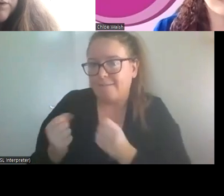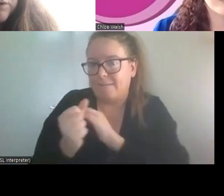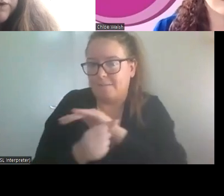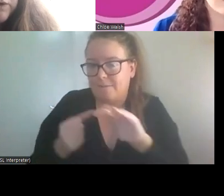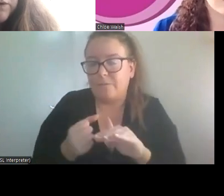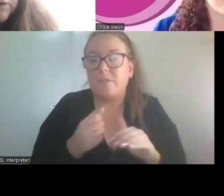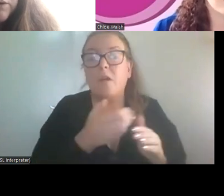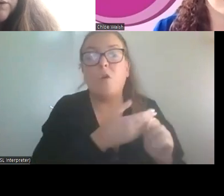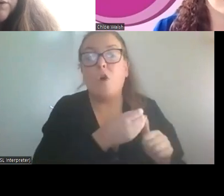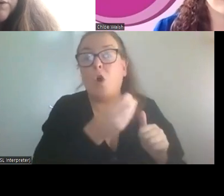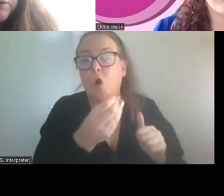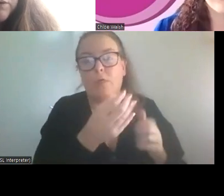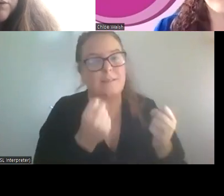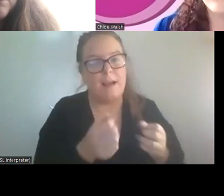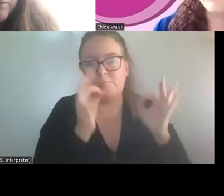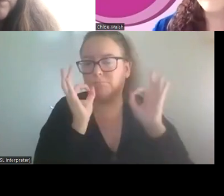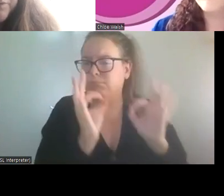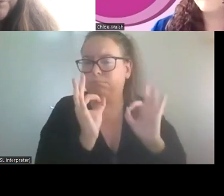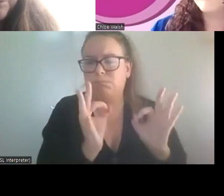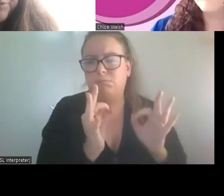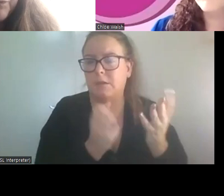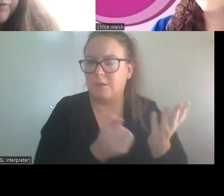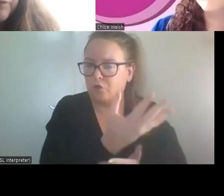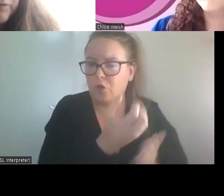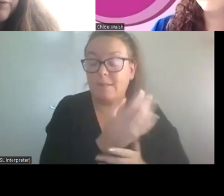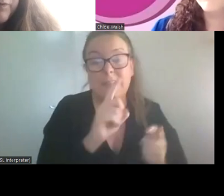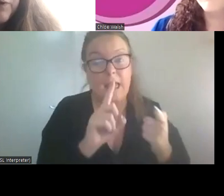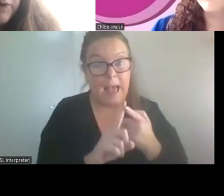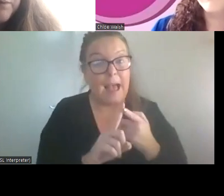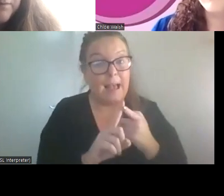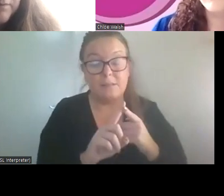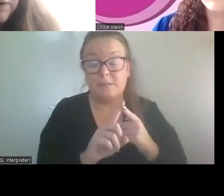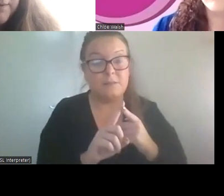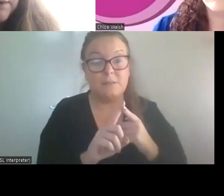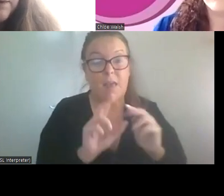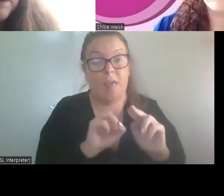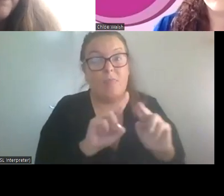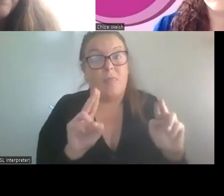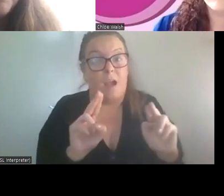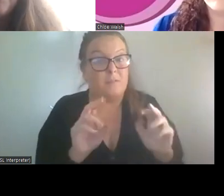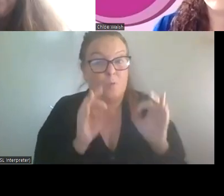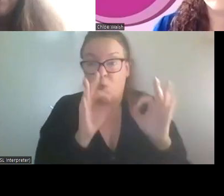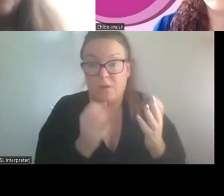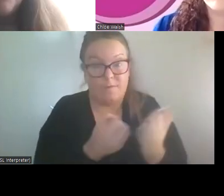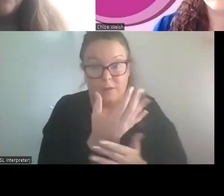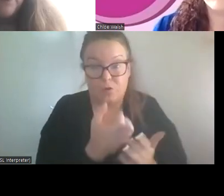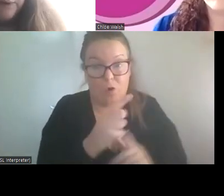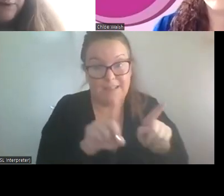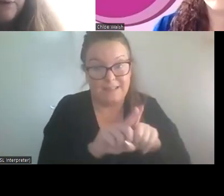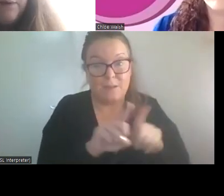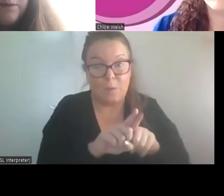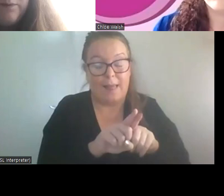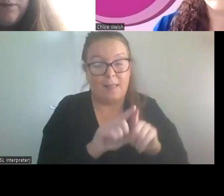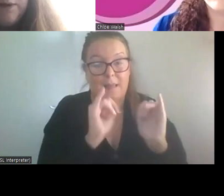would have wonderful stories and not so wonderful stories that should be included. Yes. Absolutely. And just finally, then to come to